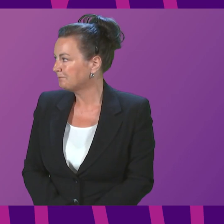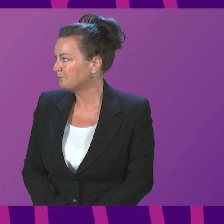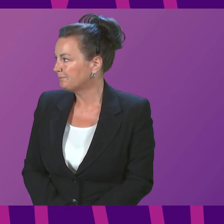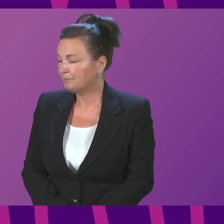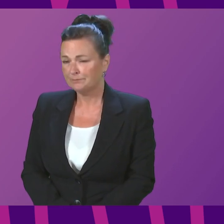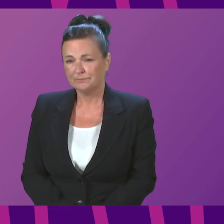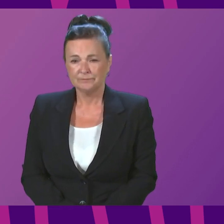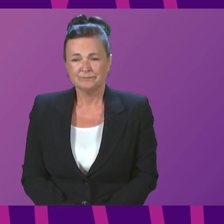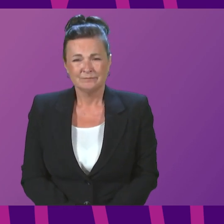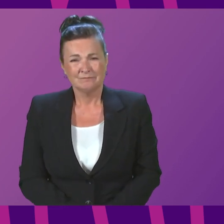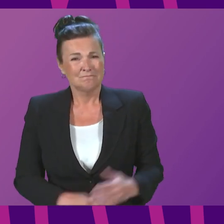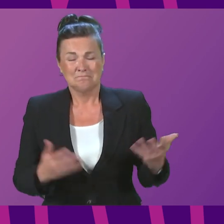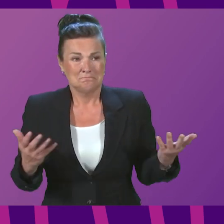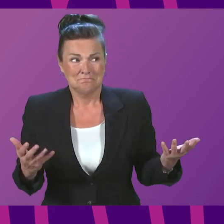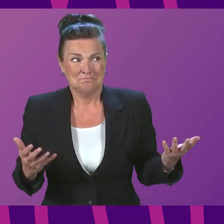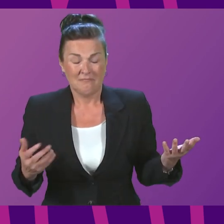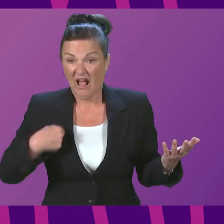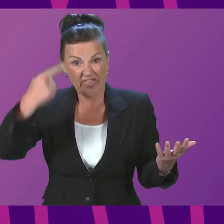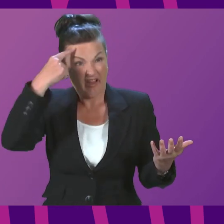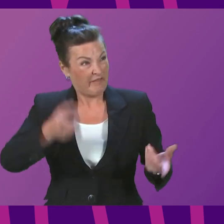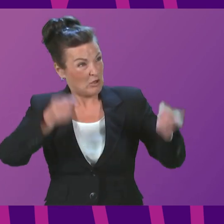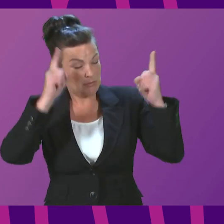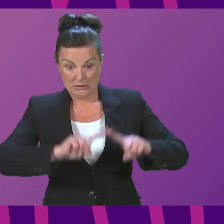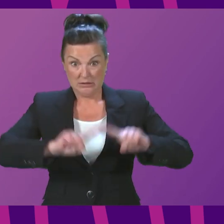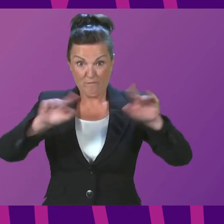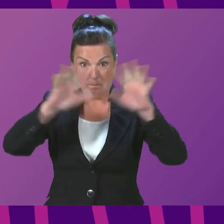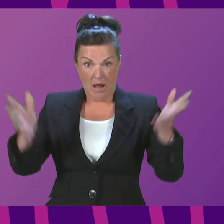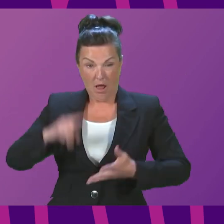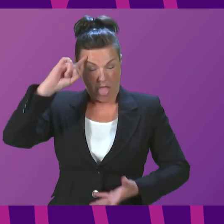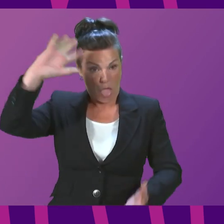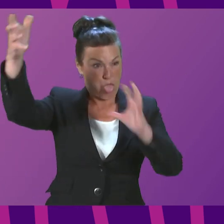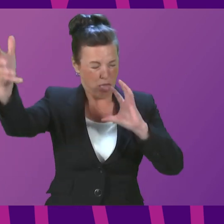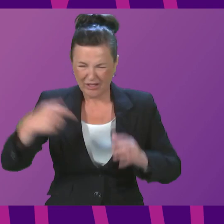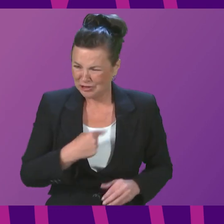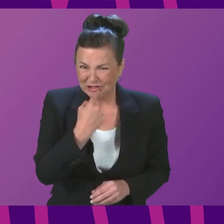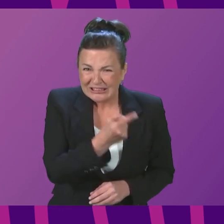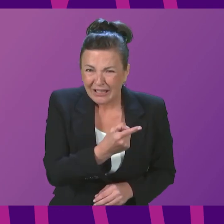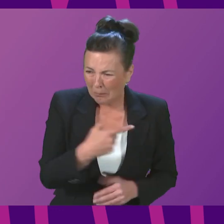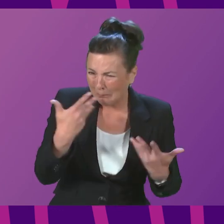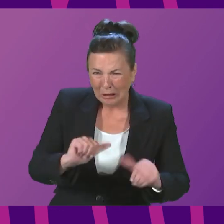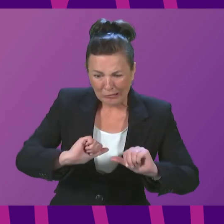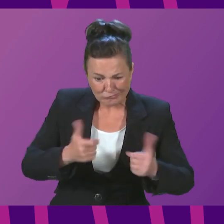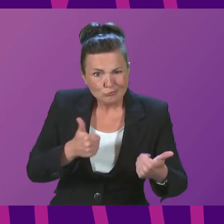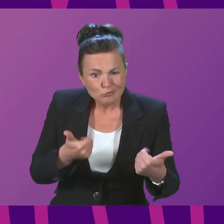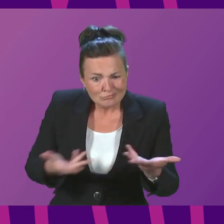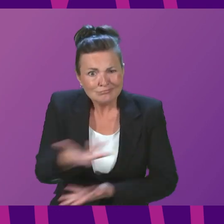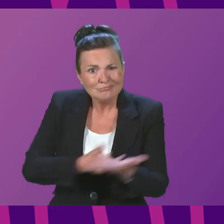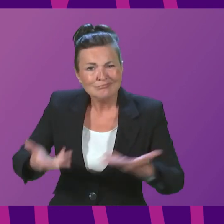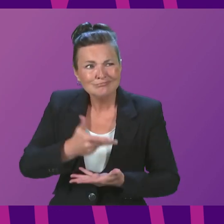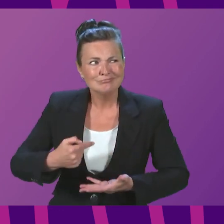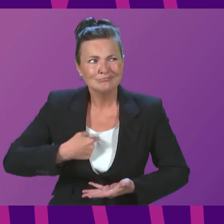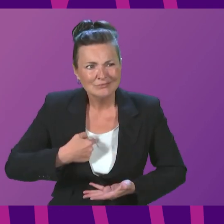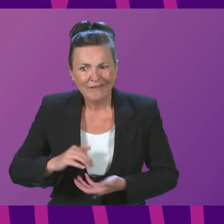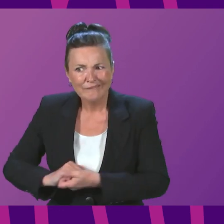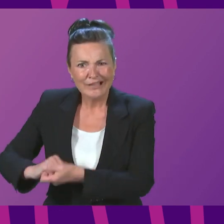I mean, the First Minister is on a different planet. She is saying it was a constructive meeting between her Justice Secretary and the Federation and the Federation